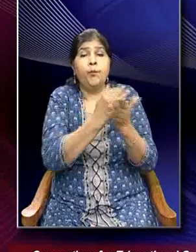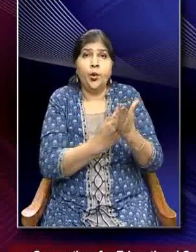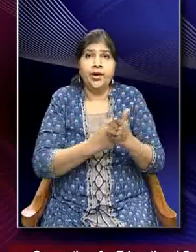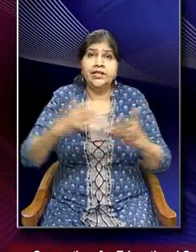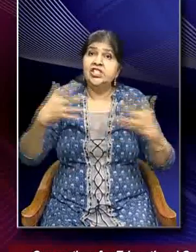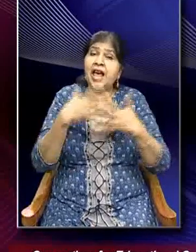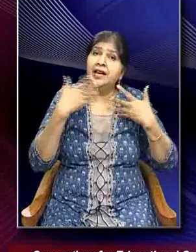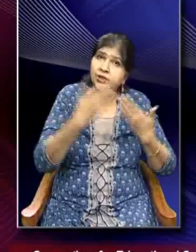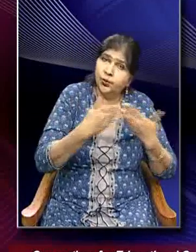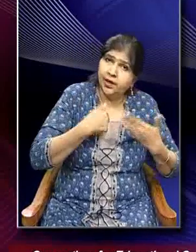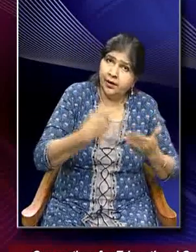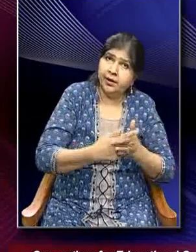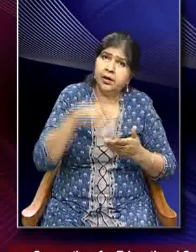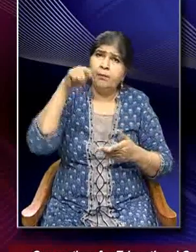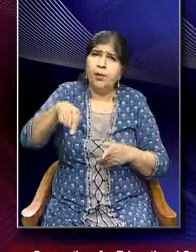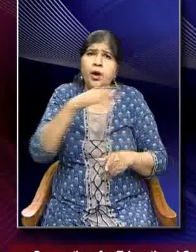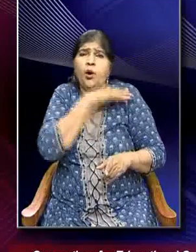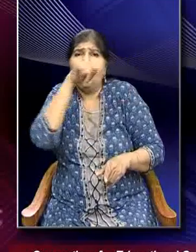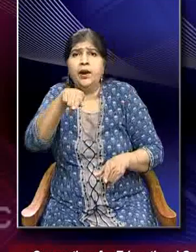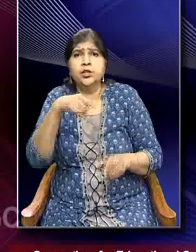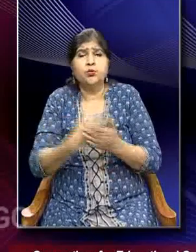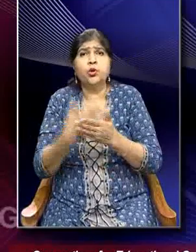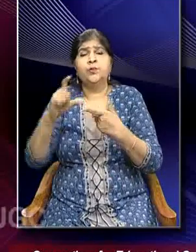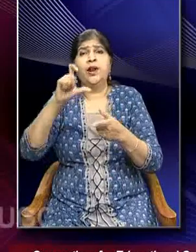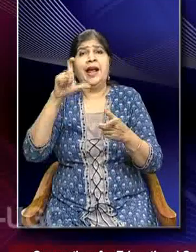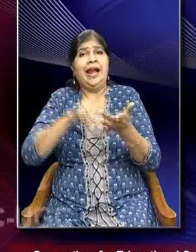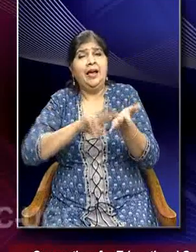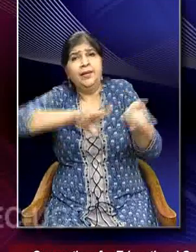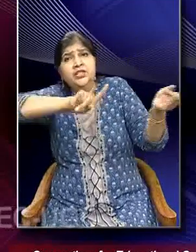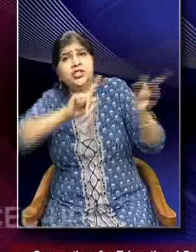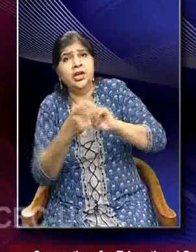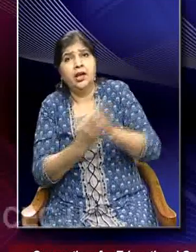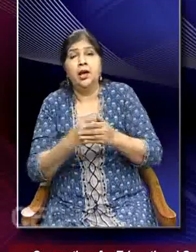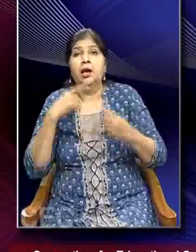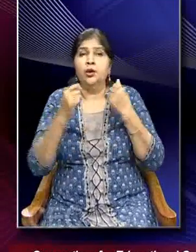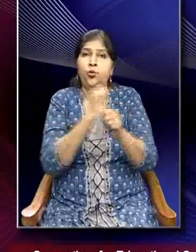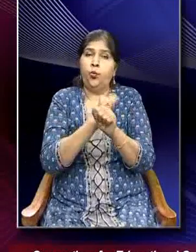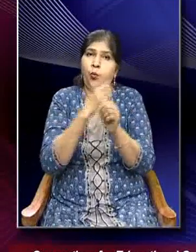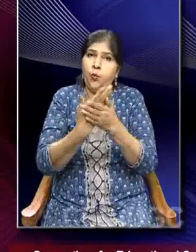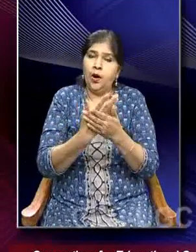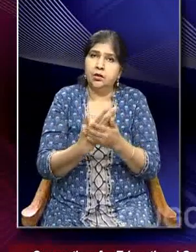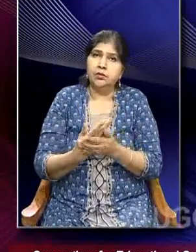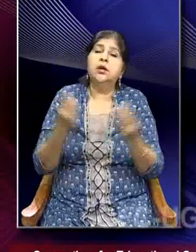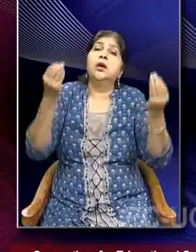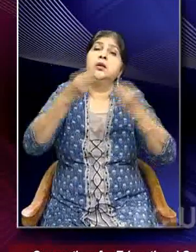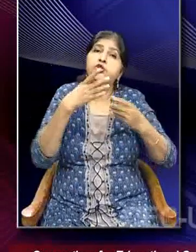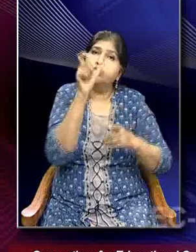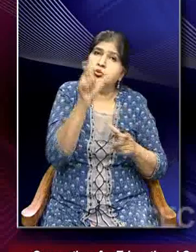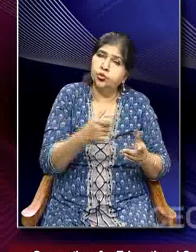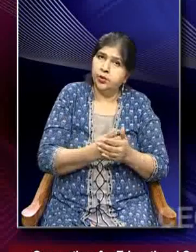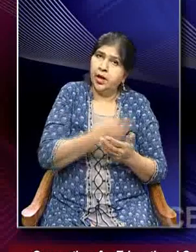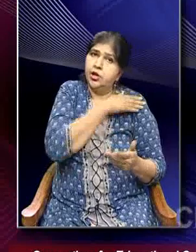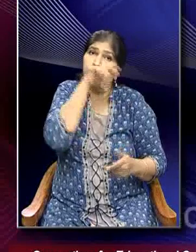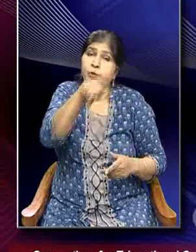there because of climate change. And it is also very important to work to issues that are